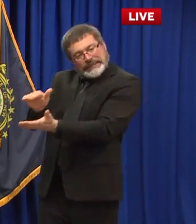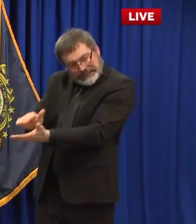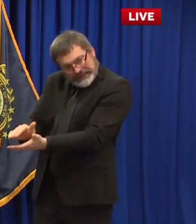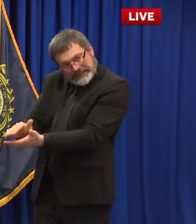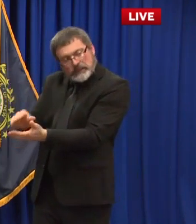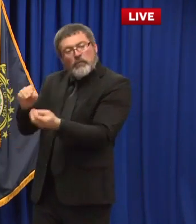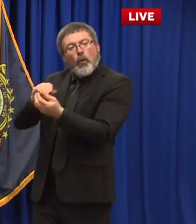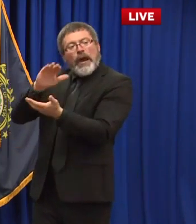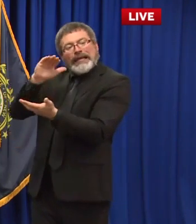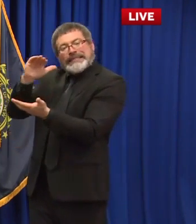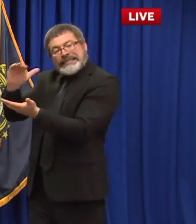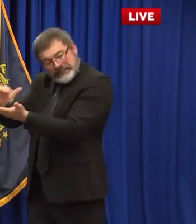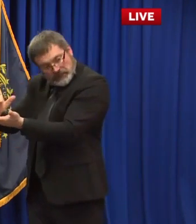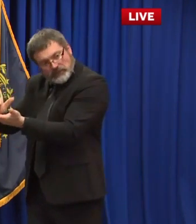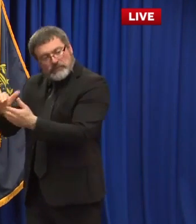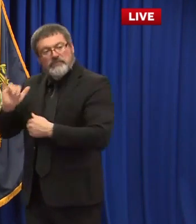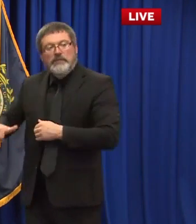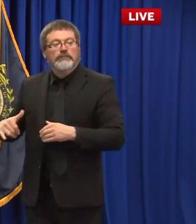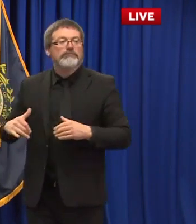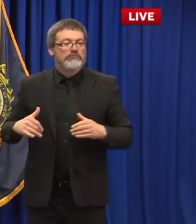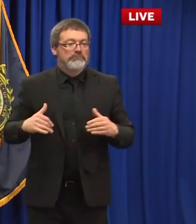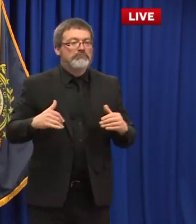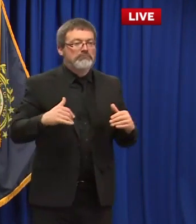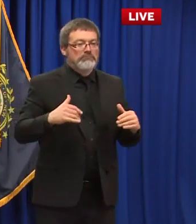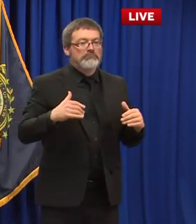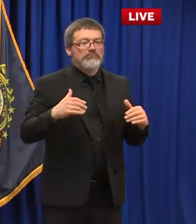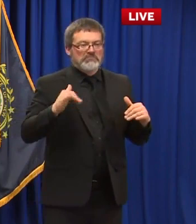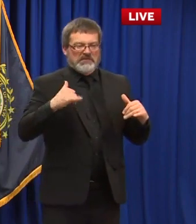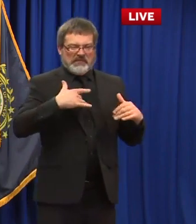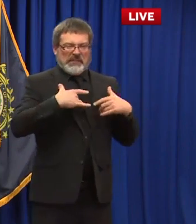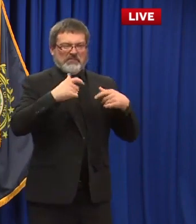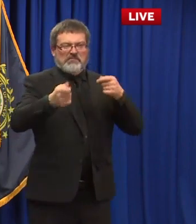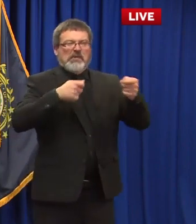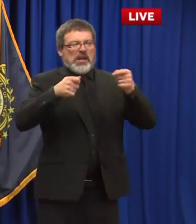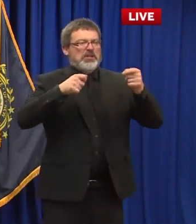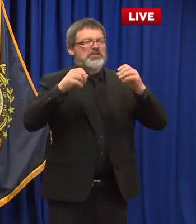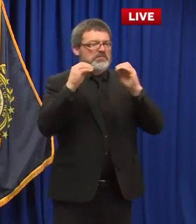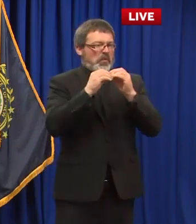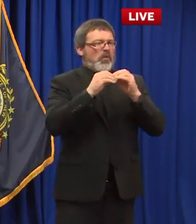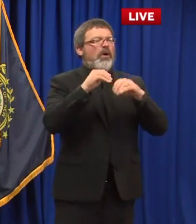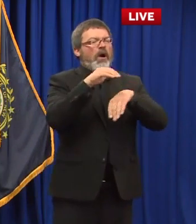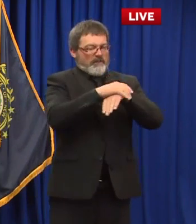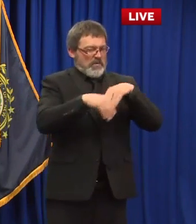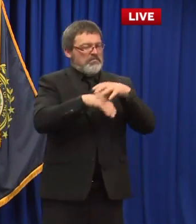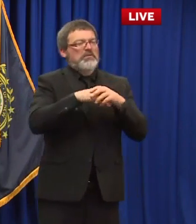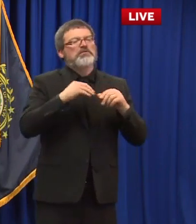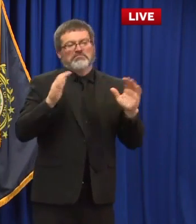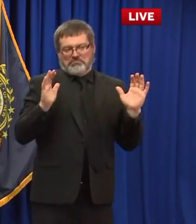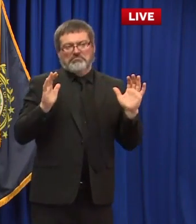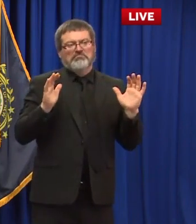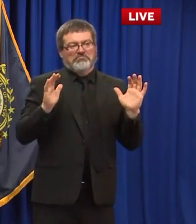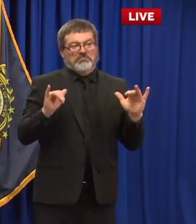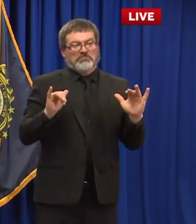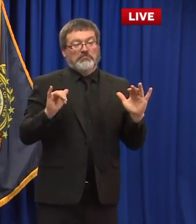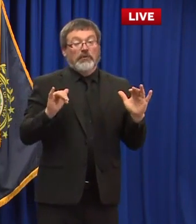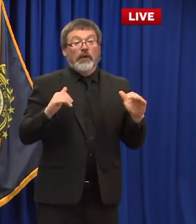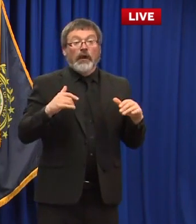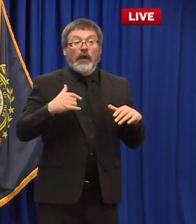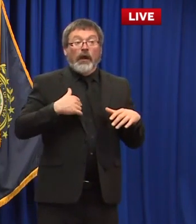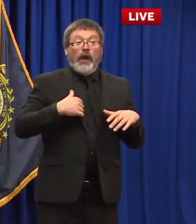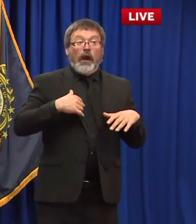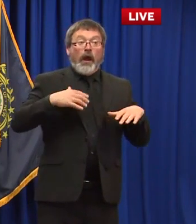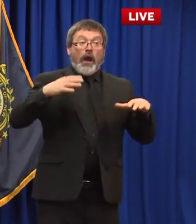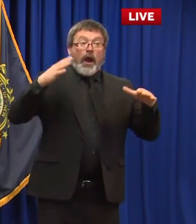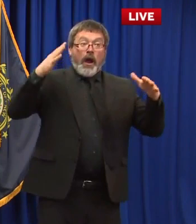situation uh and that will allow us the confidence to hopefully make those steps so we haven't made any final guidelines yet or final determination but